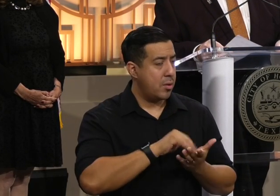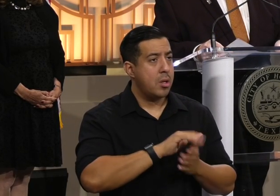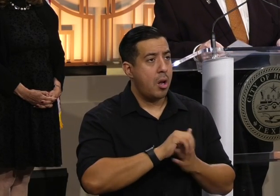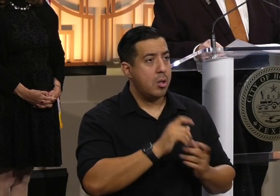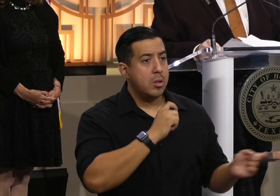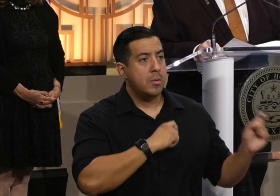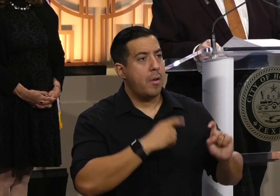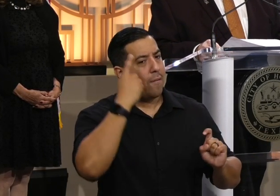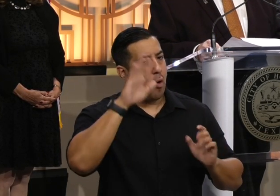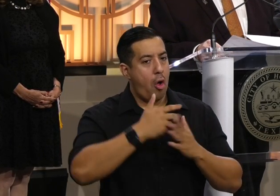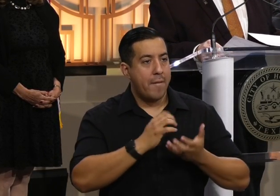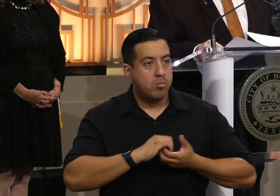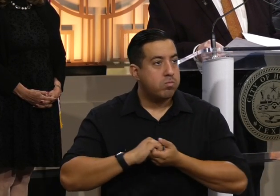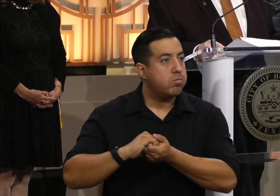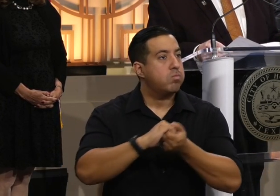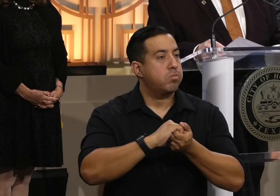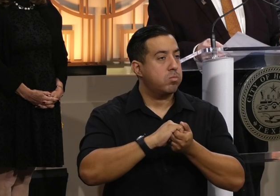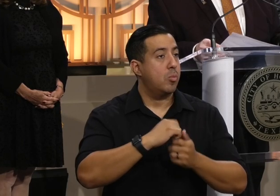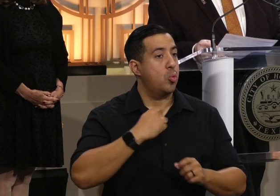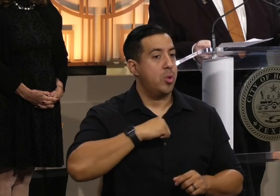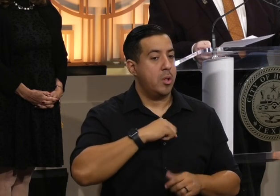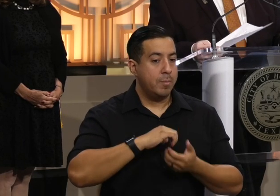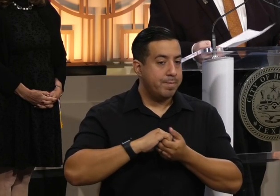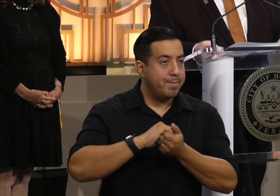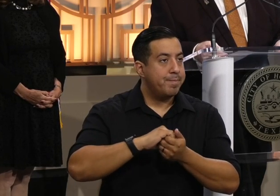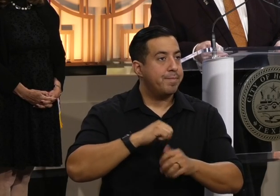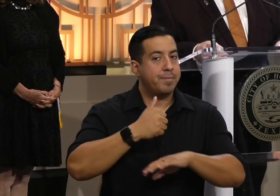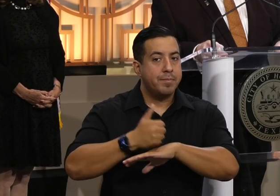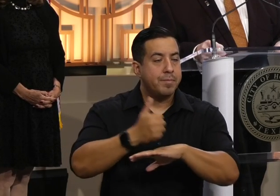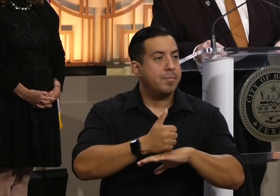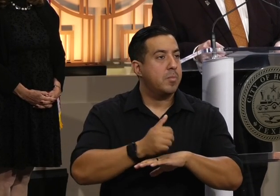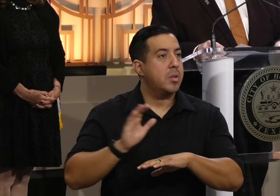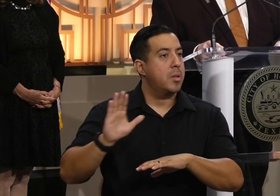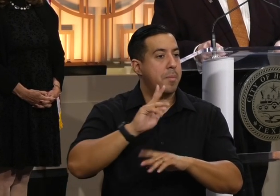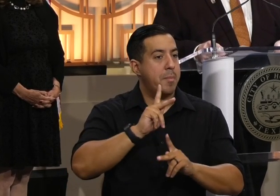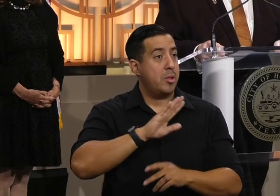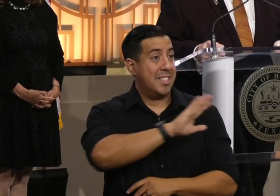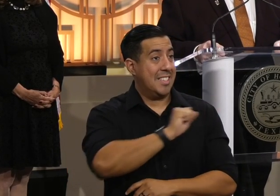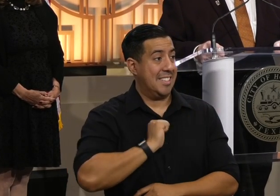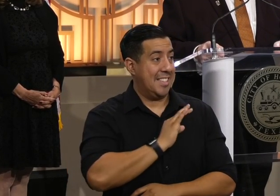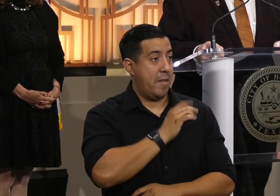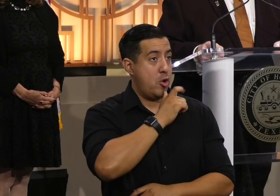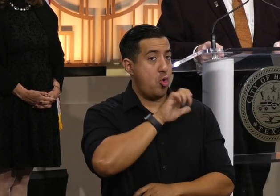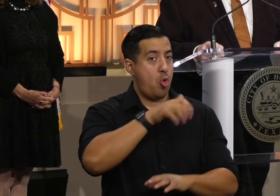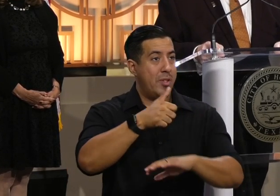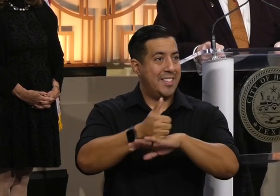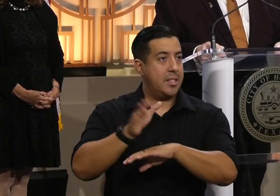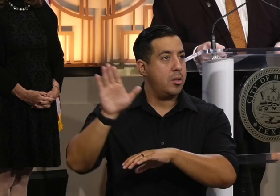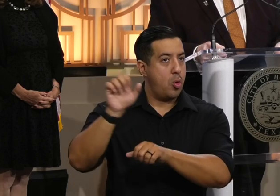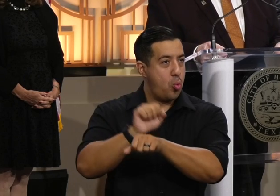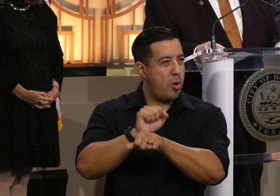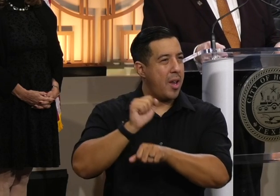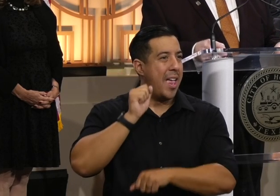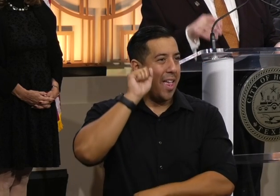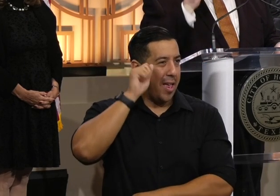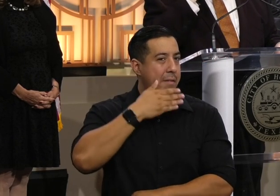work of the collaboration and as we work to resettle people from their staff that were in Afghanistan. I'm